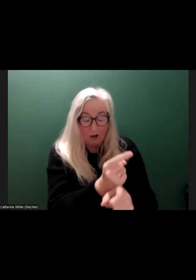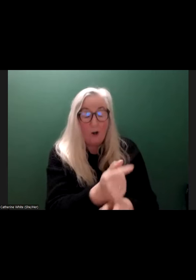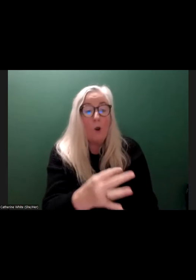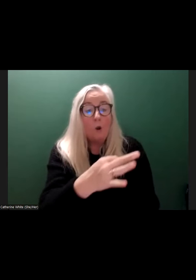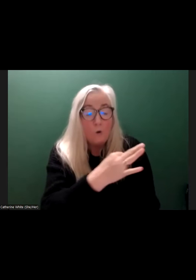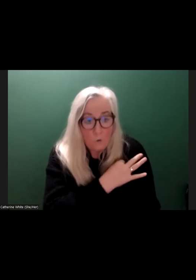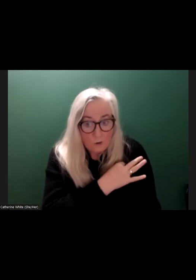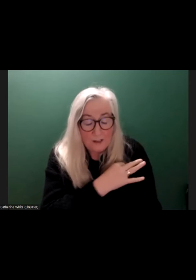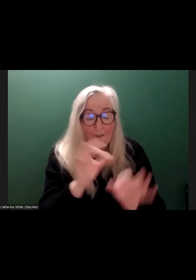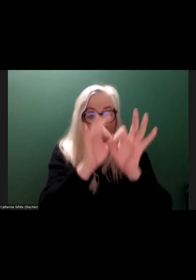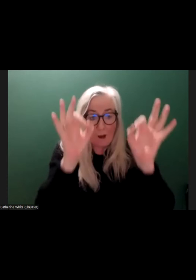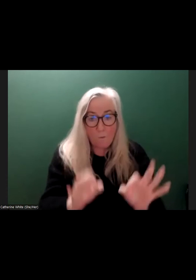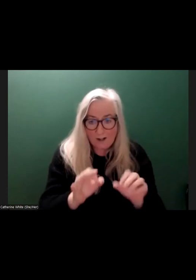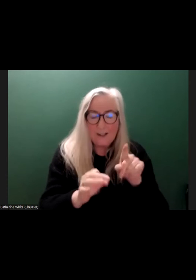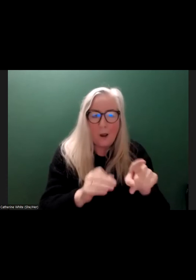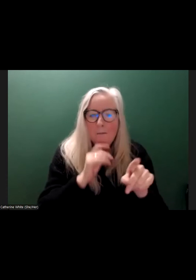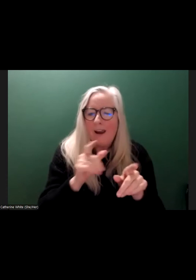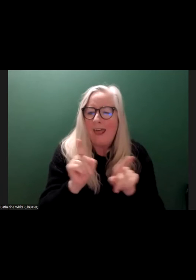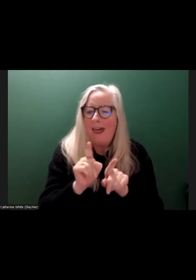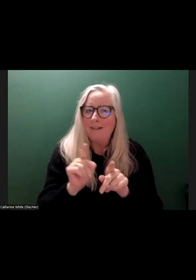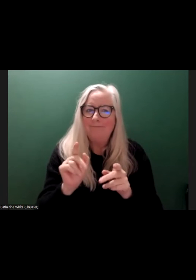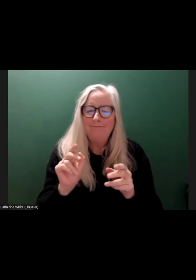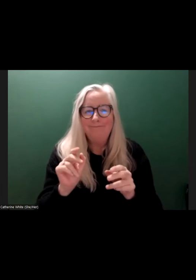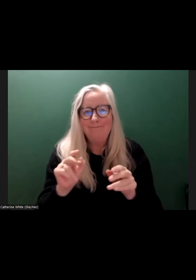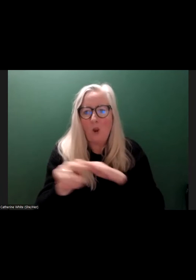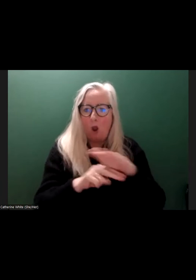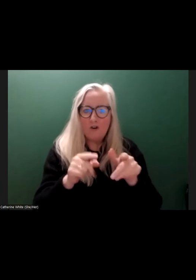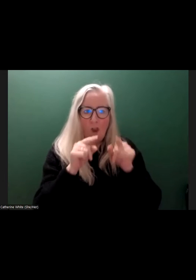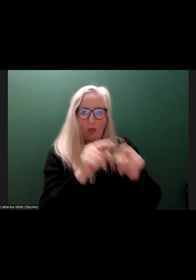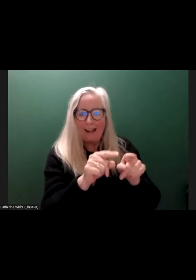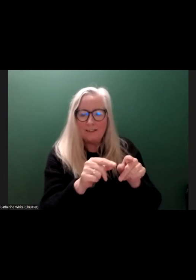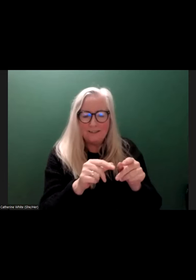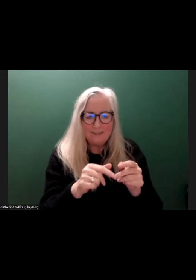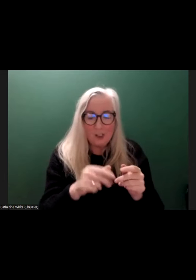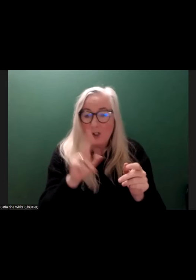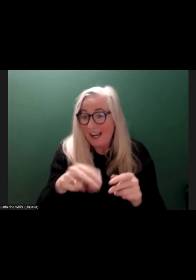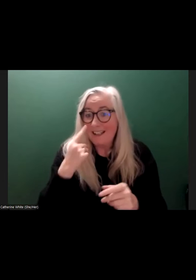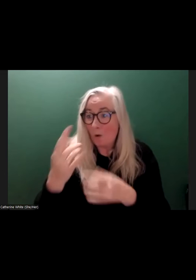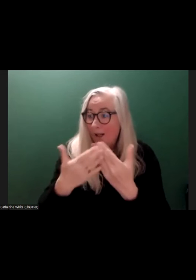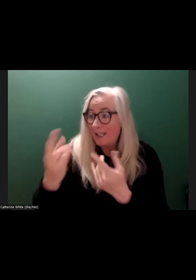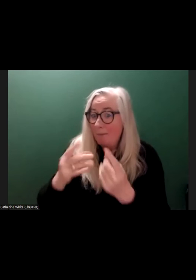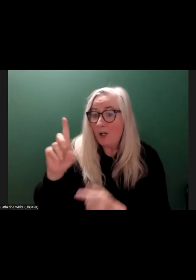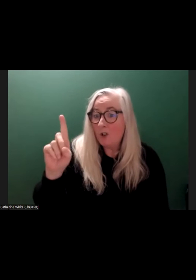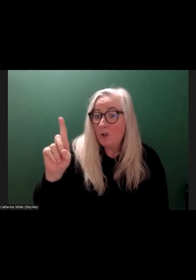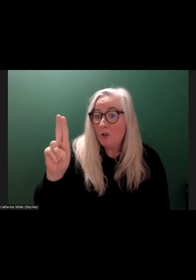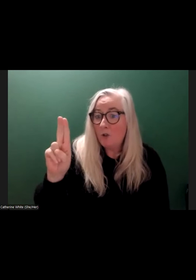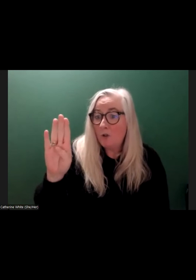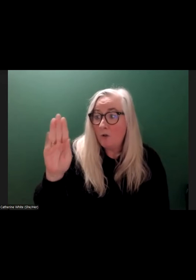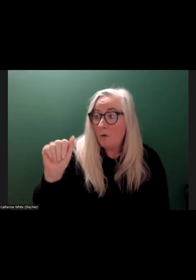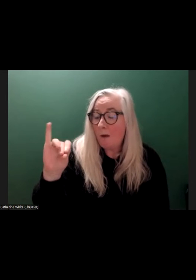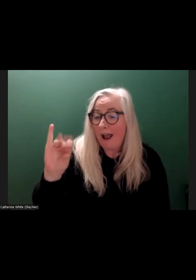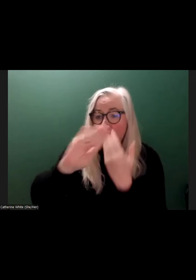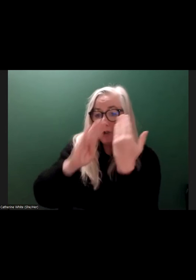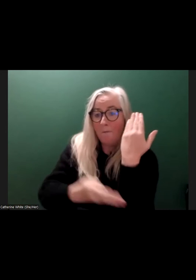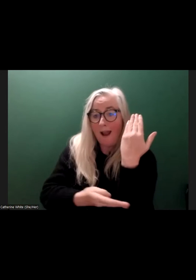but it's always under threat. And we can see that even what's happening in COP in Dubai at the moment, where you have a